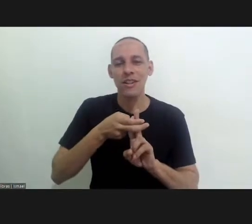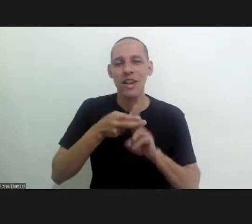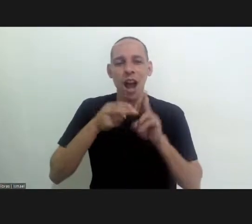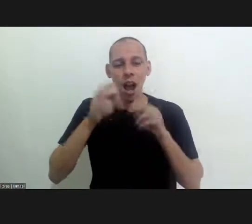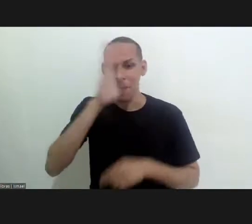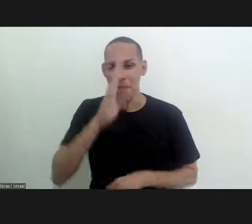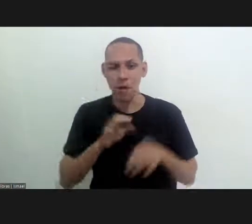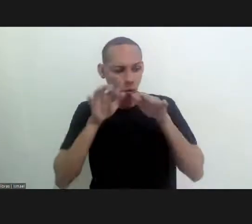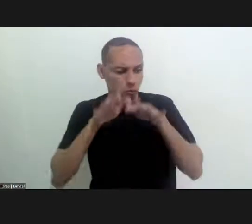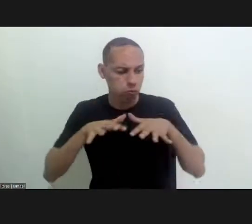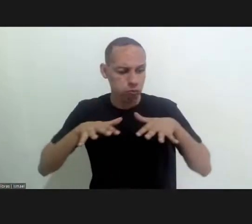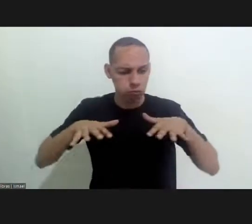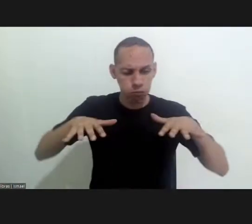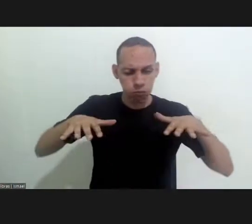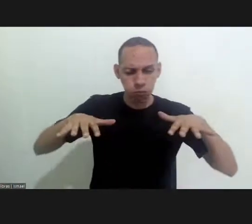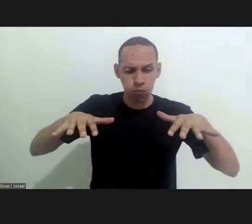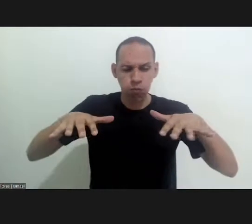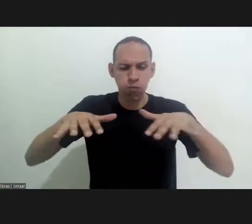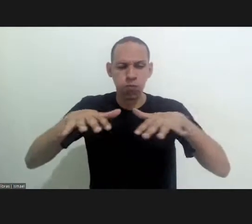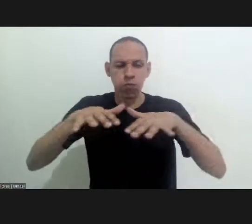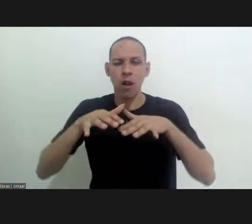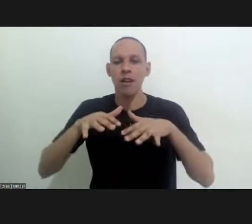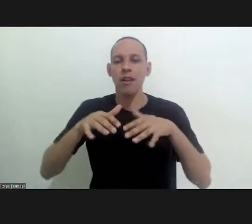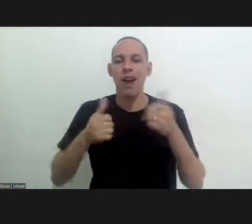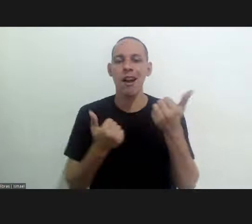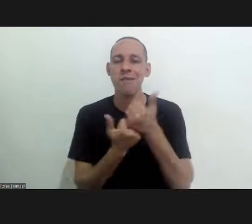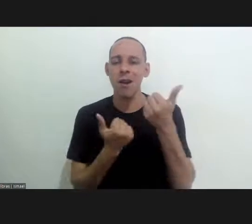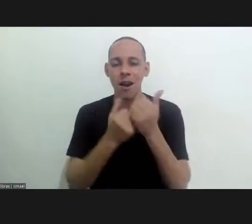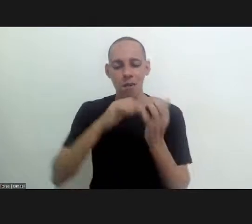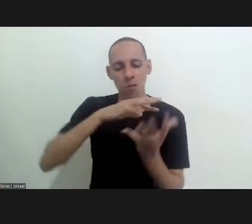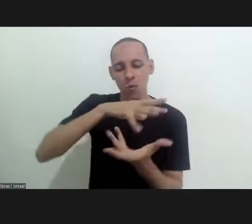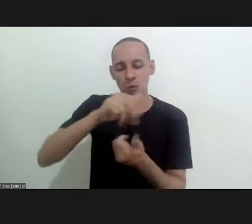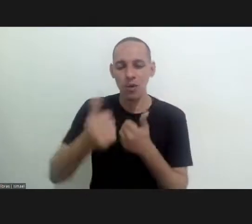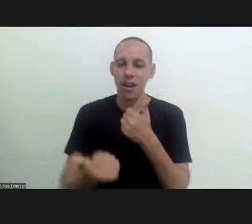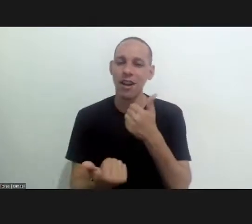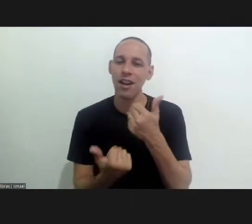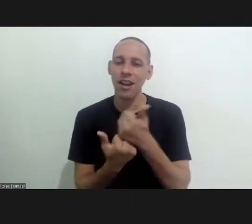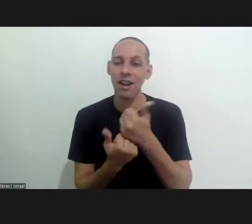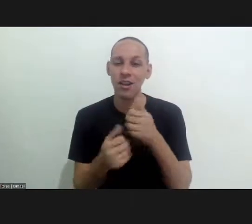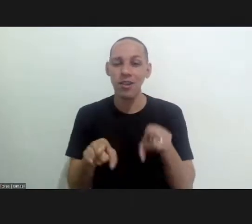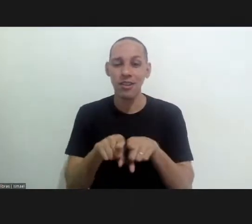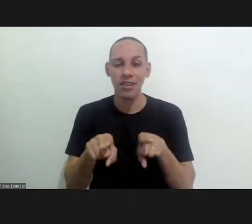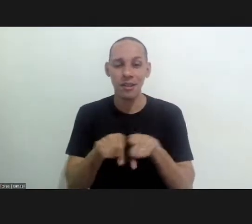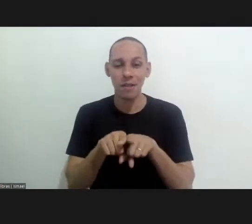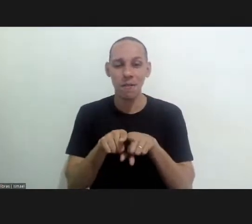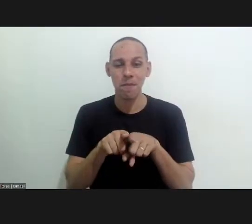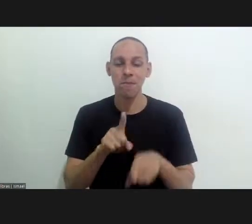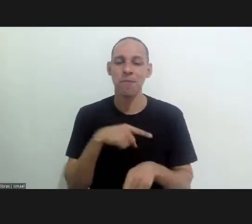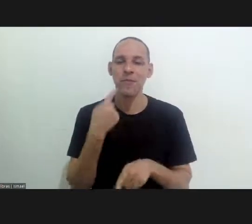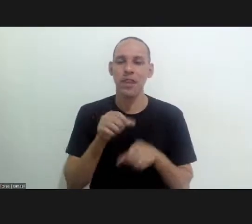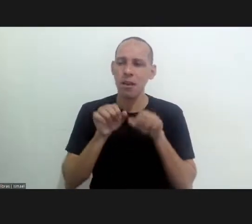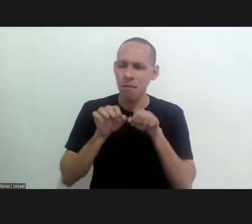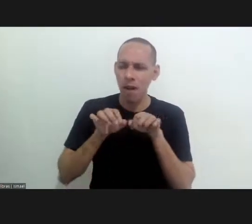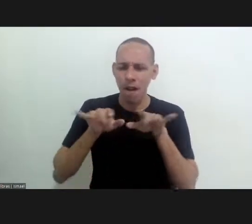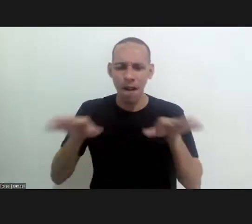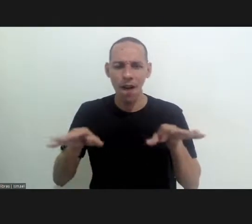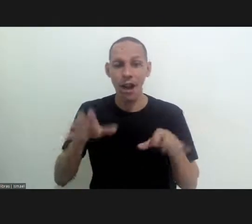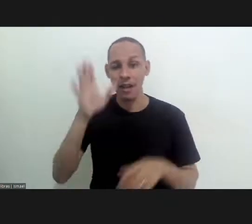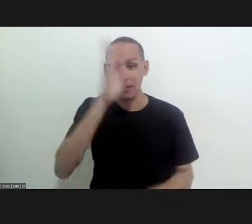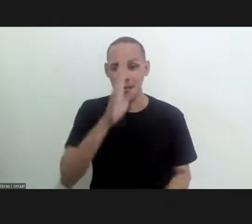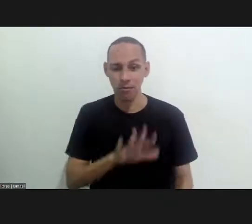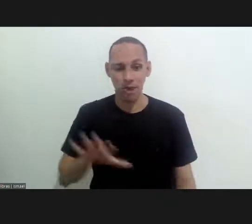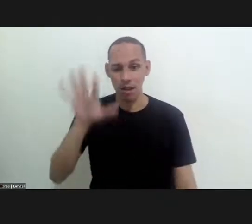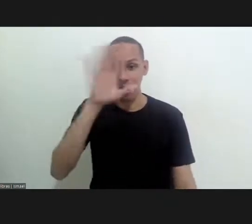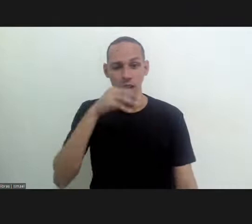public health care system s us to reach all of brazil and now with this international support to take the national